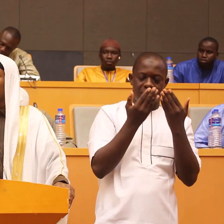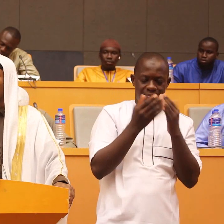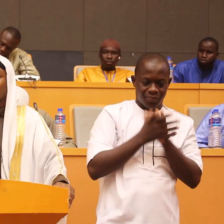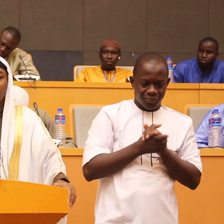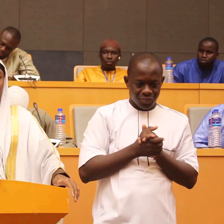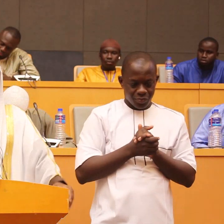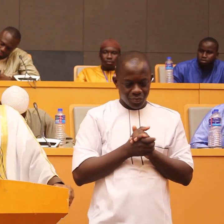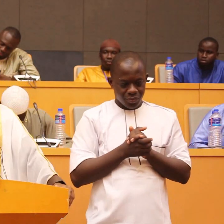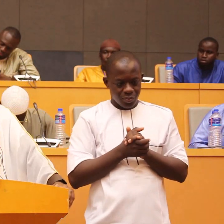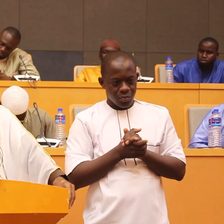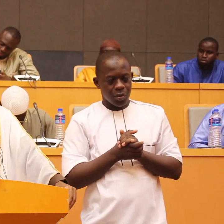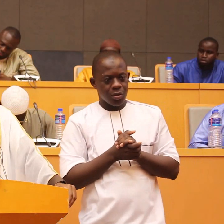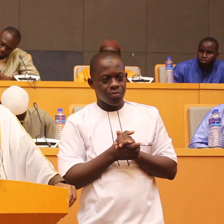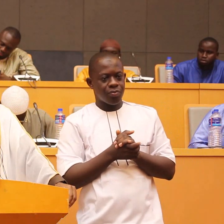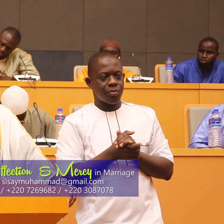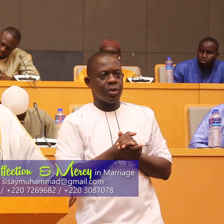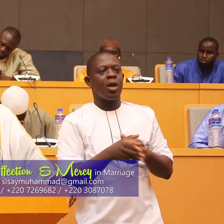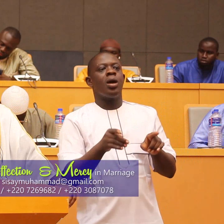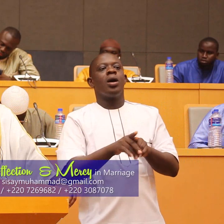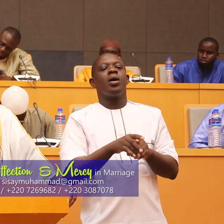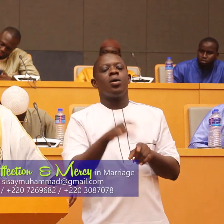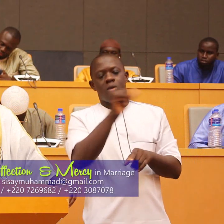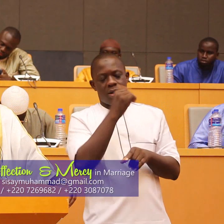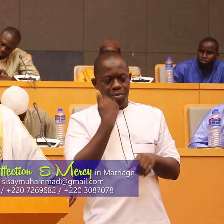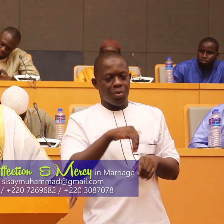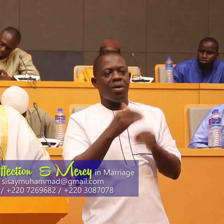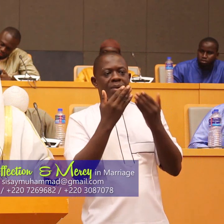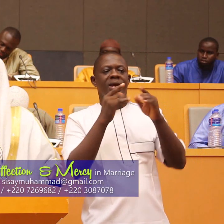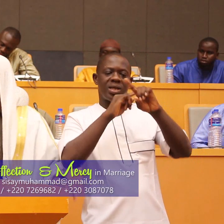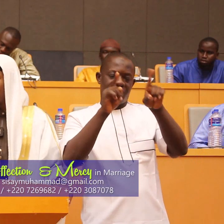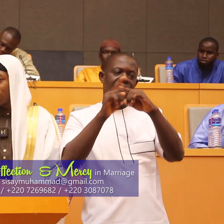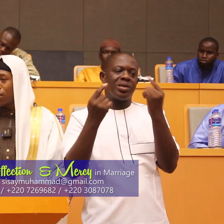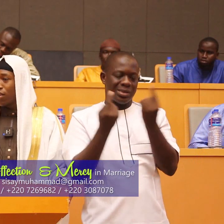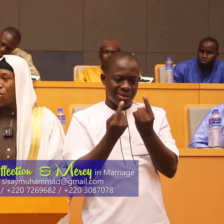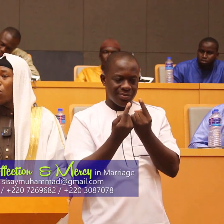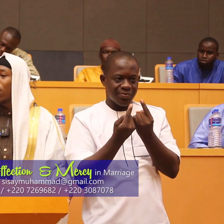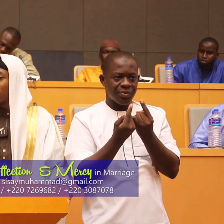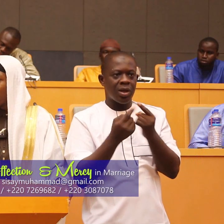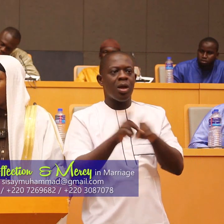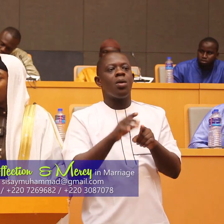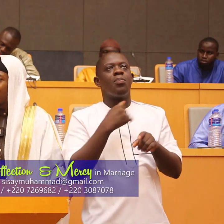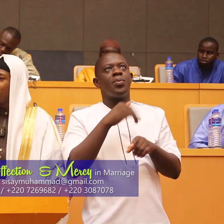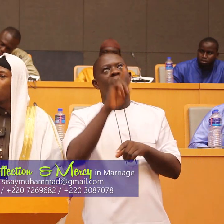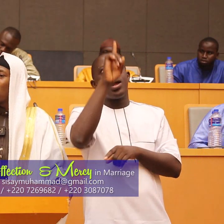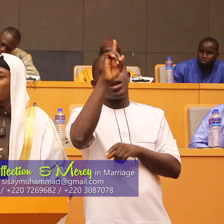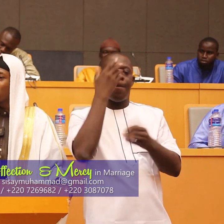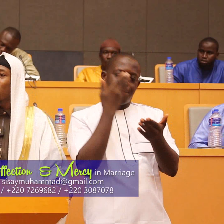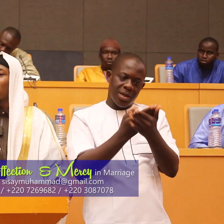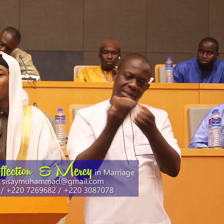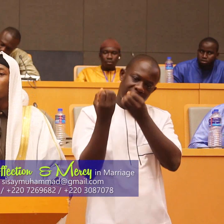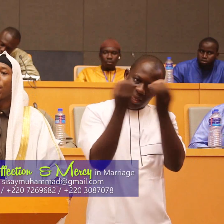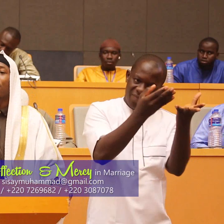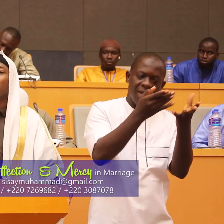talafa or khalafa Allahumma a'ti munfiqan khalafa or Allah give more